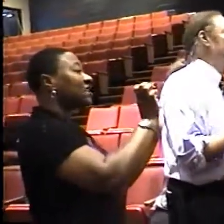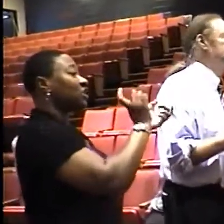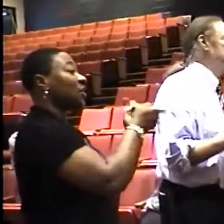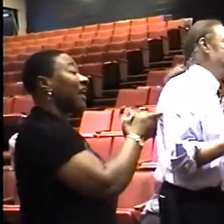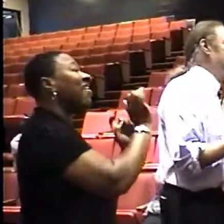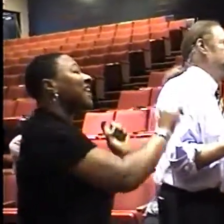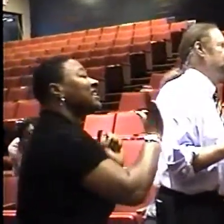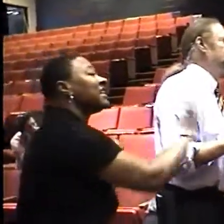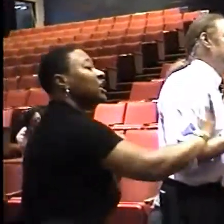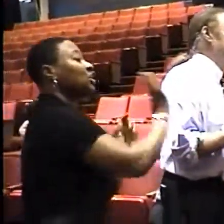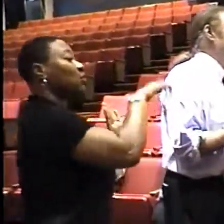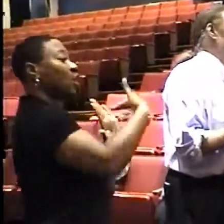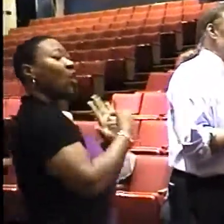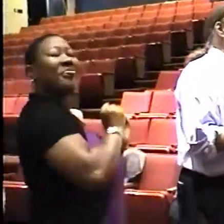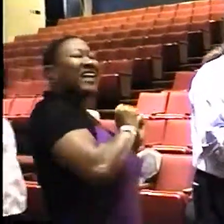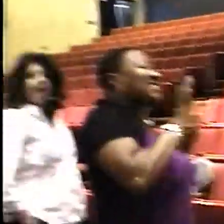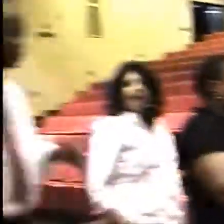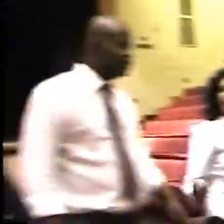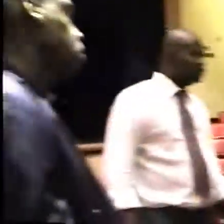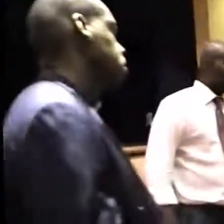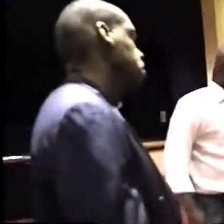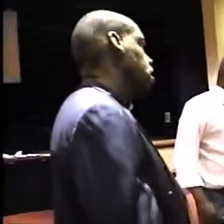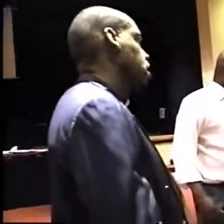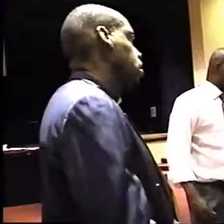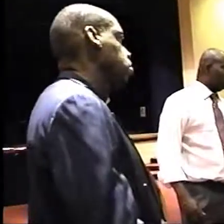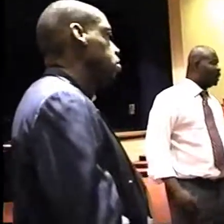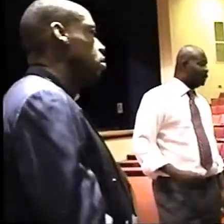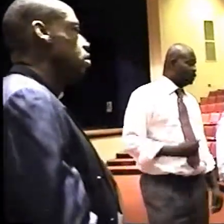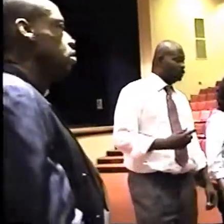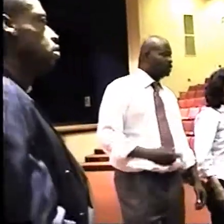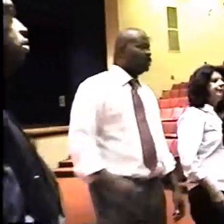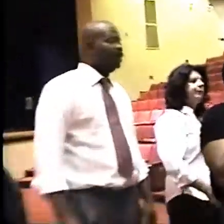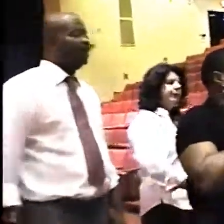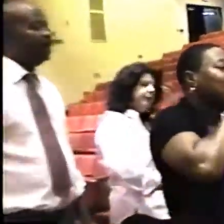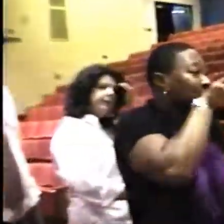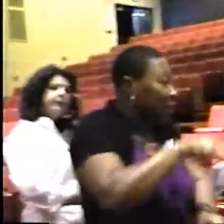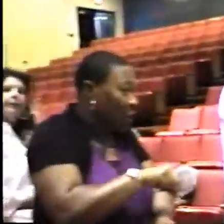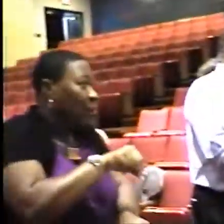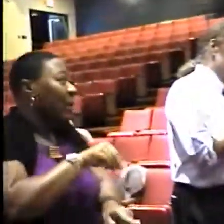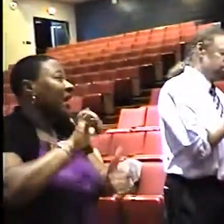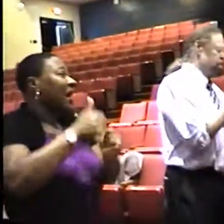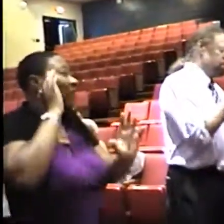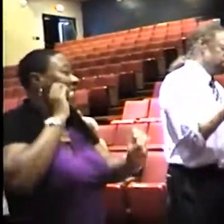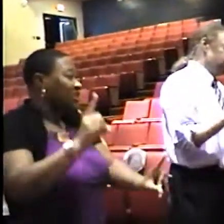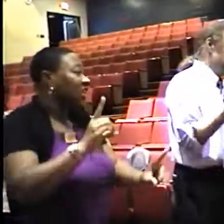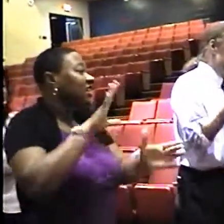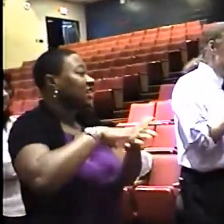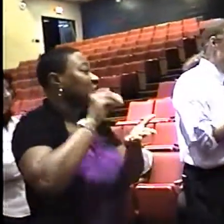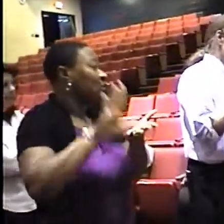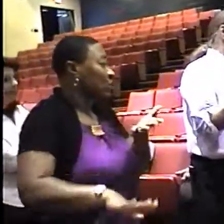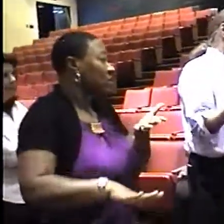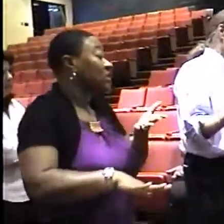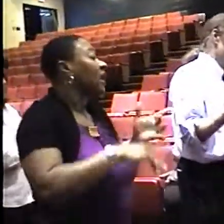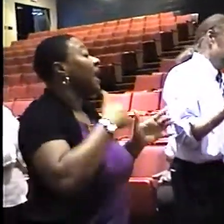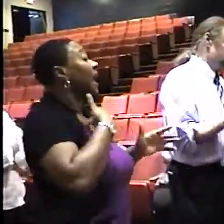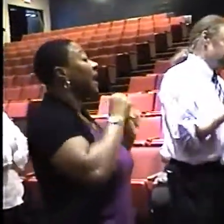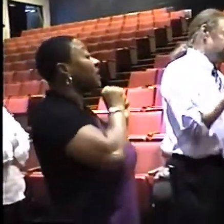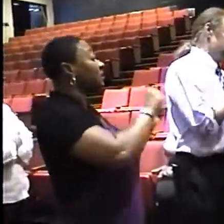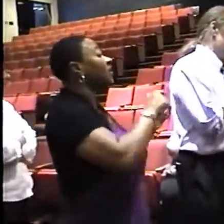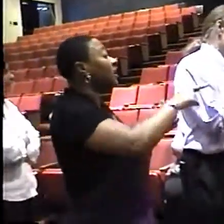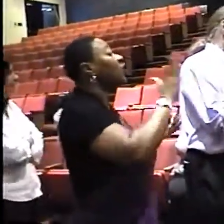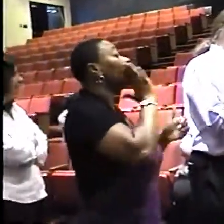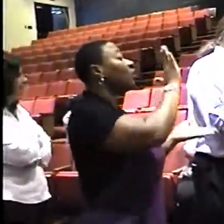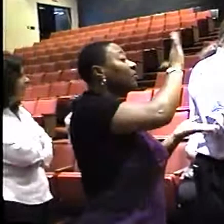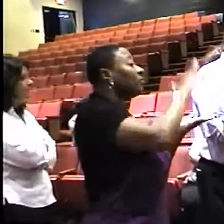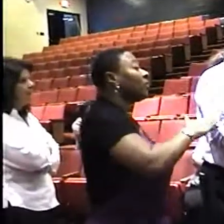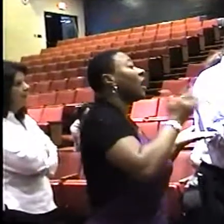That's his only job. That's right. only job. job. I trust that Mr. Roberts is continuing to work very hard to eliminate the deficit